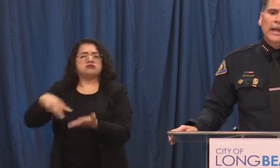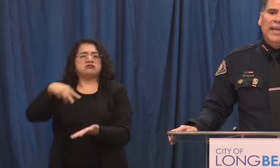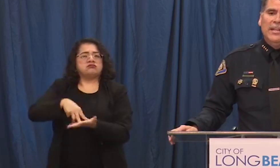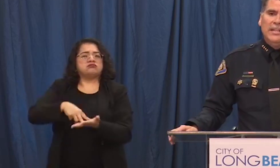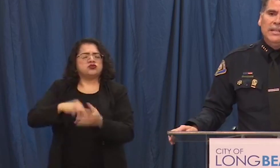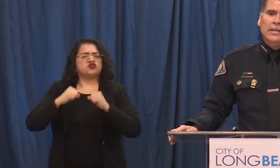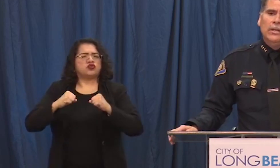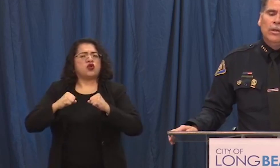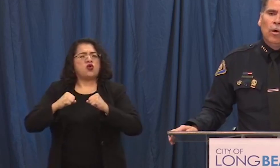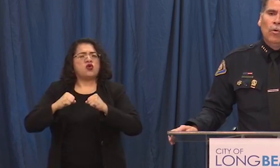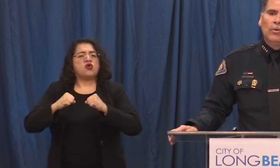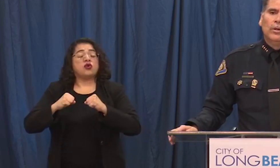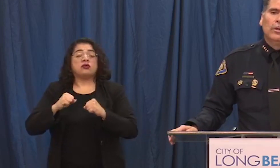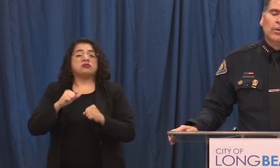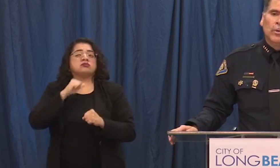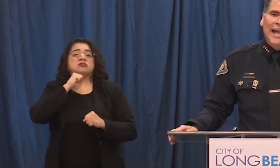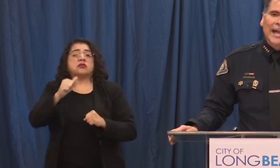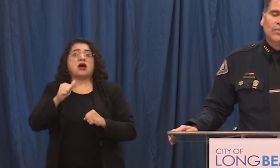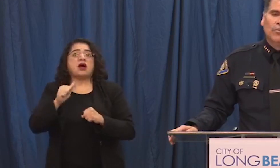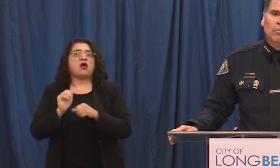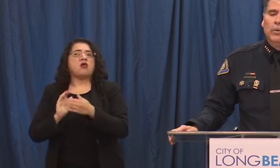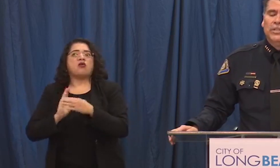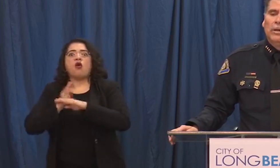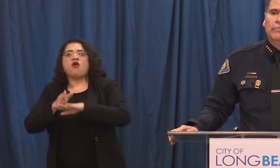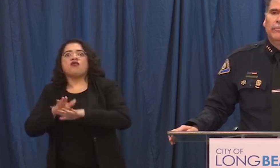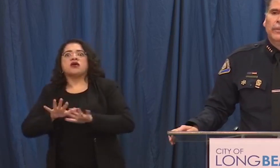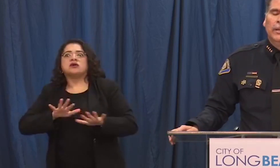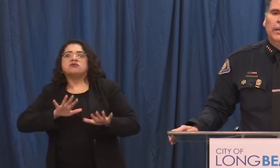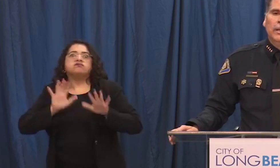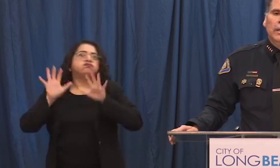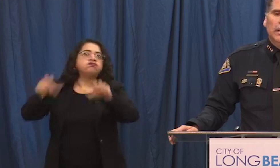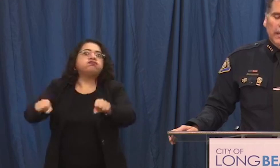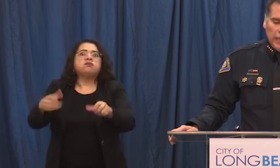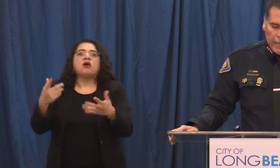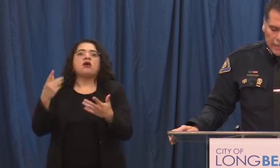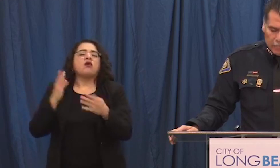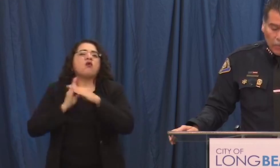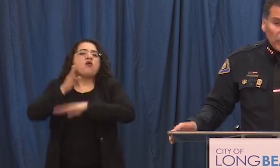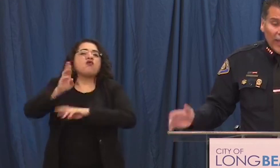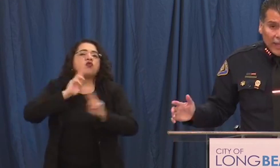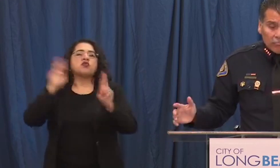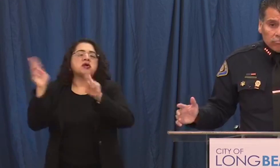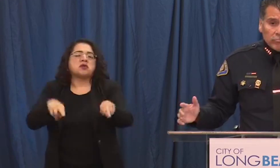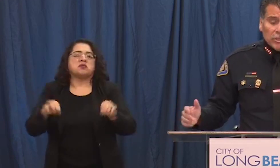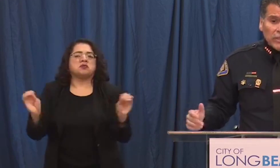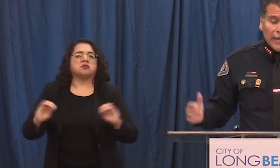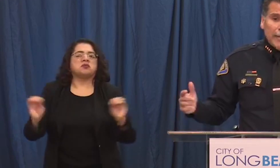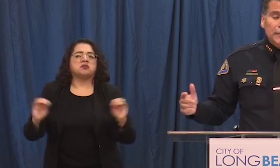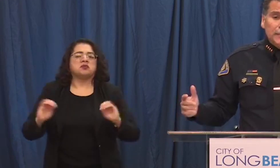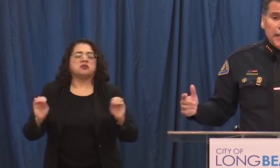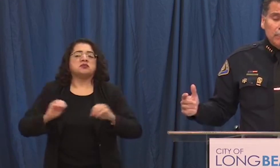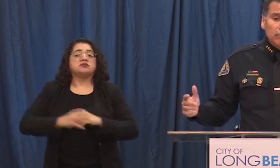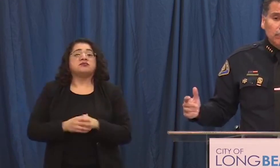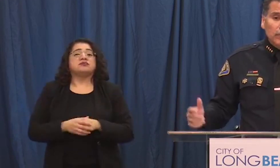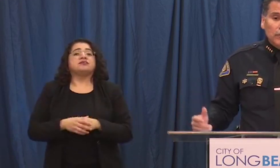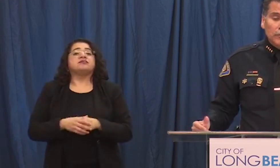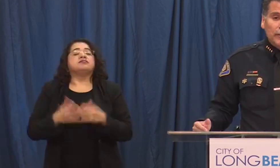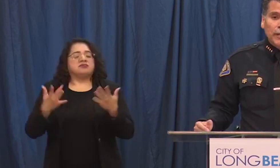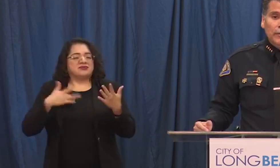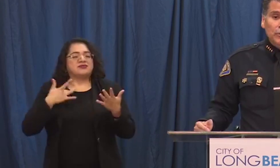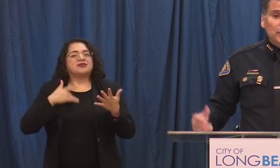and they didn't over react from what we saw um with that there's a lot I could say